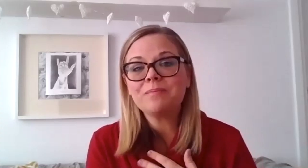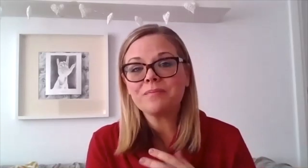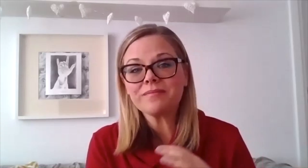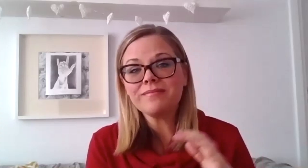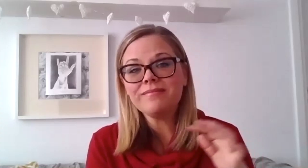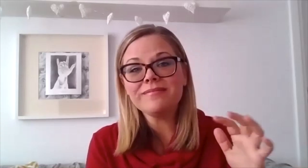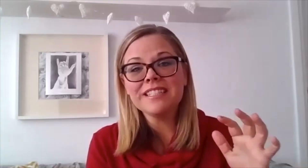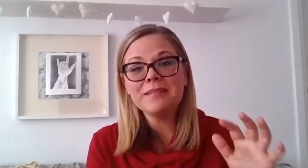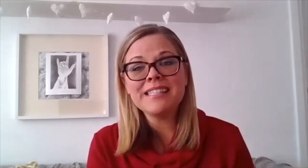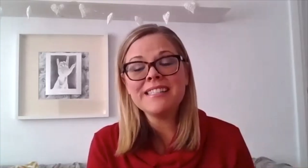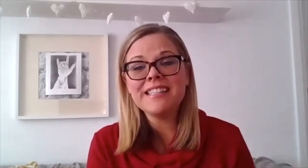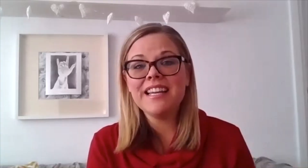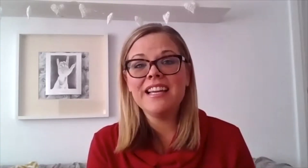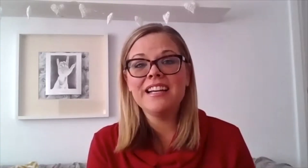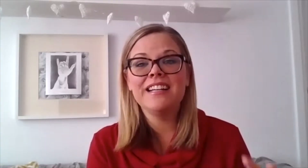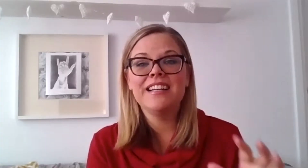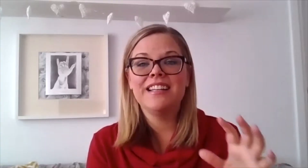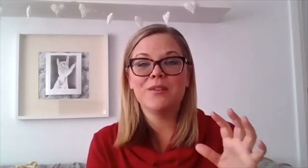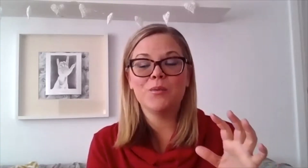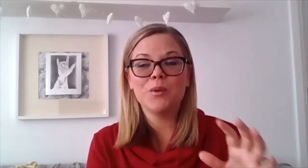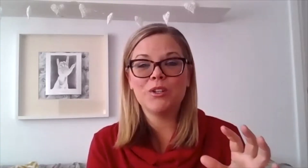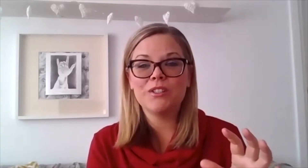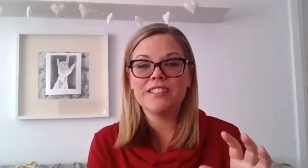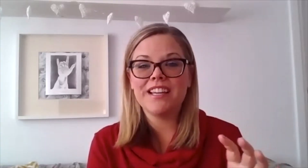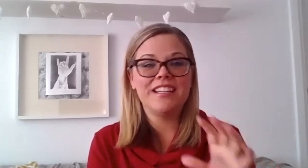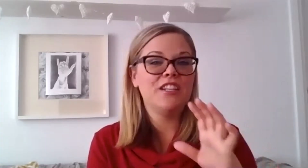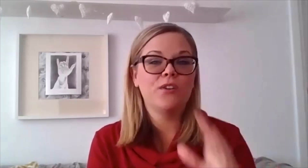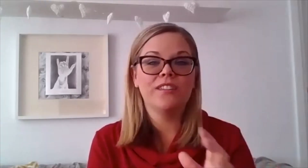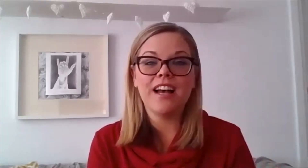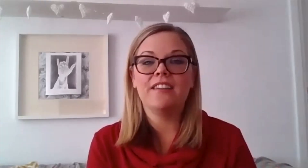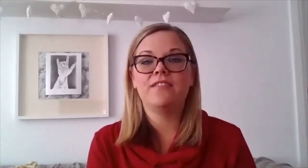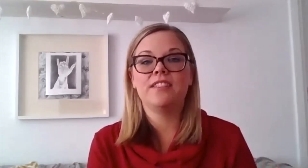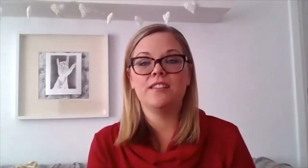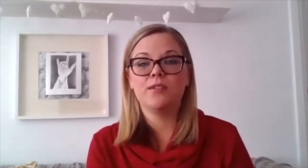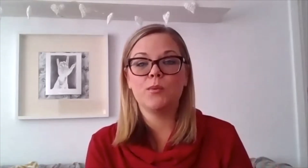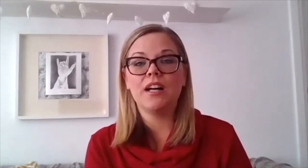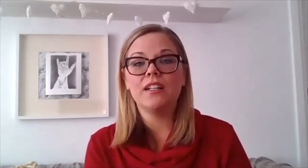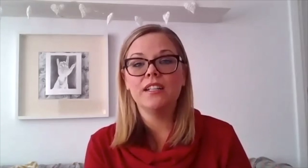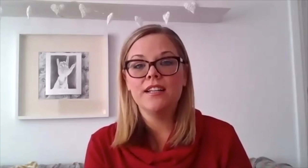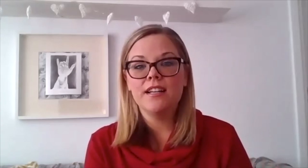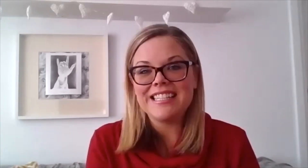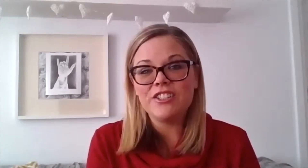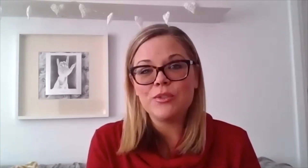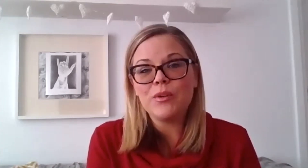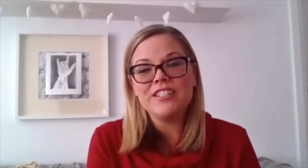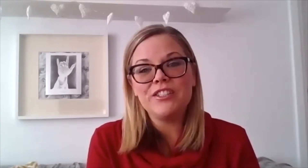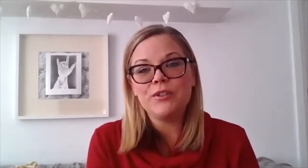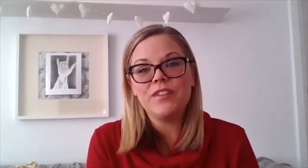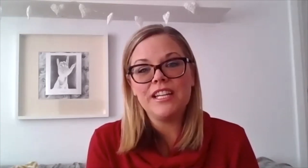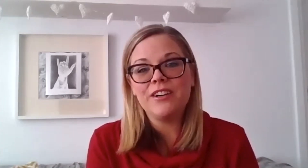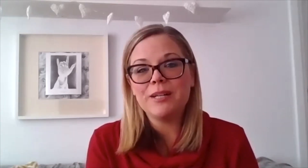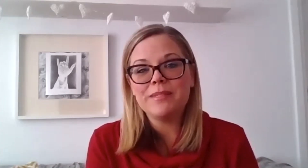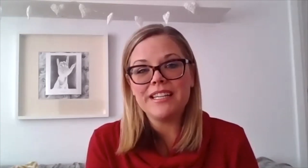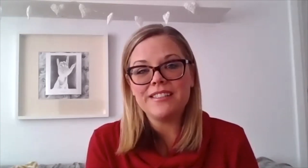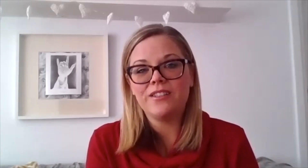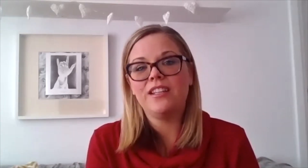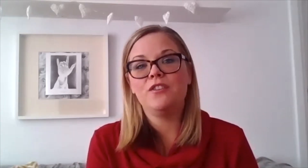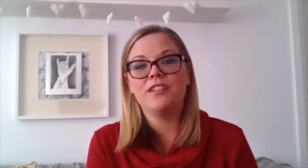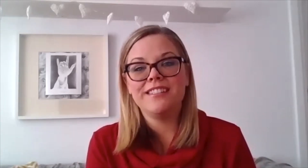and my city the world and in your life as well i just wanted to do a video update so that you could